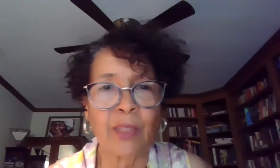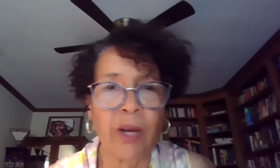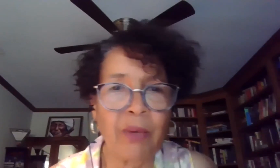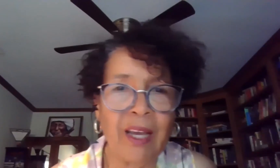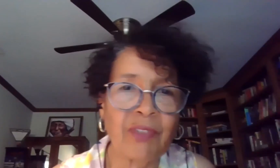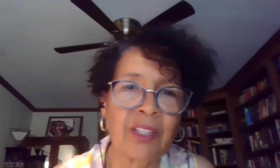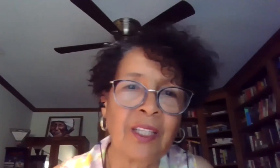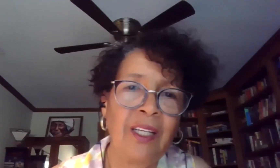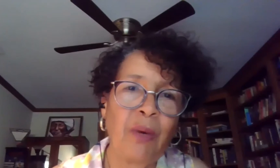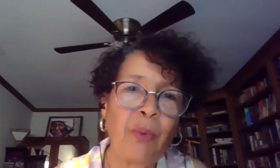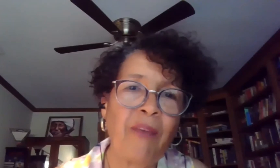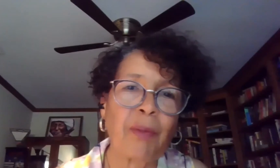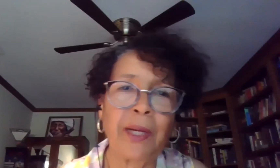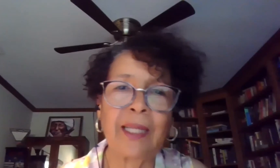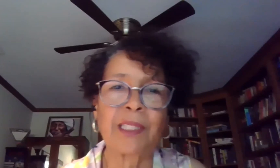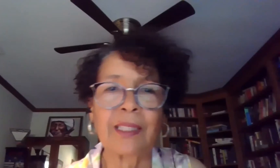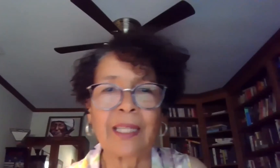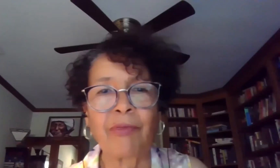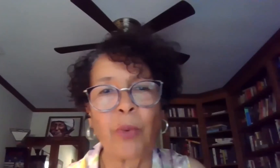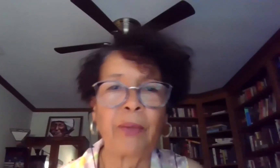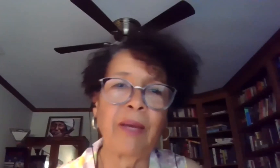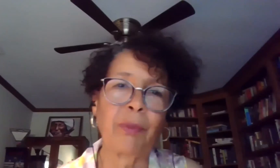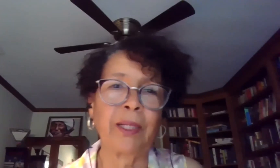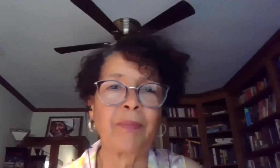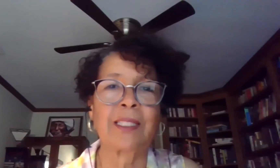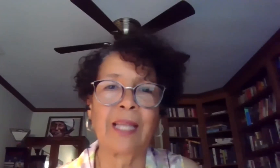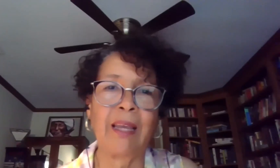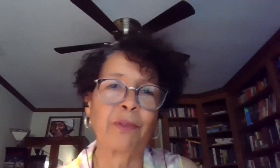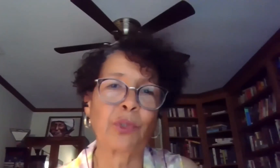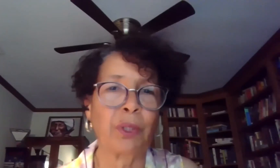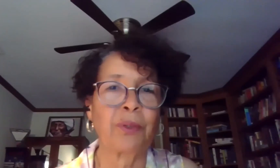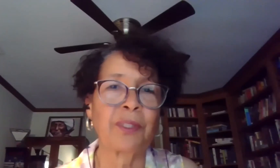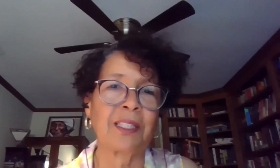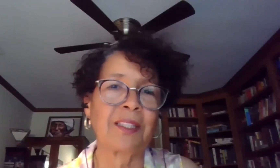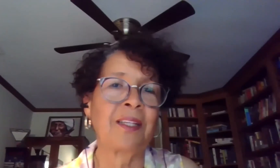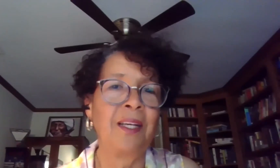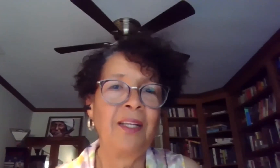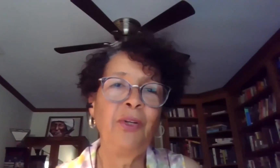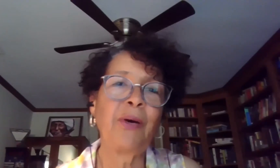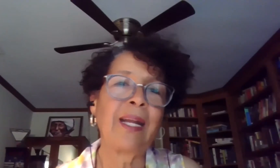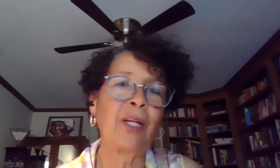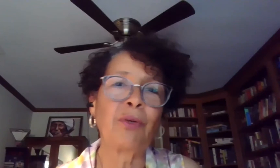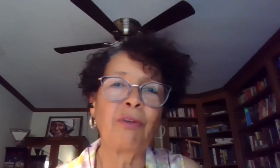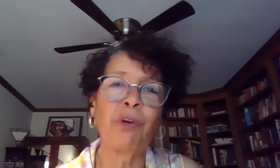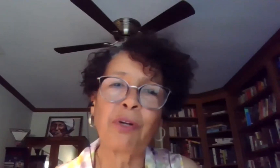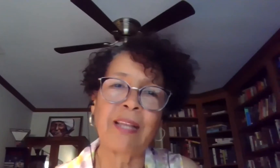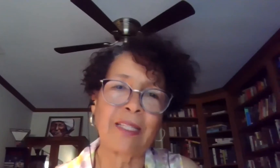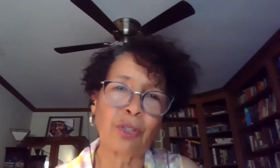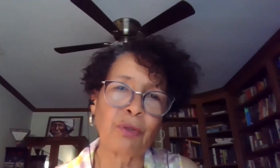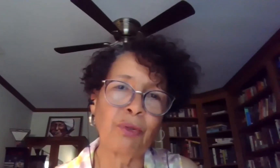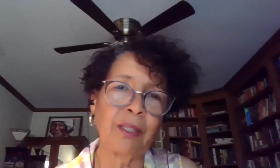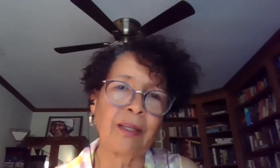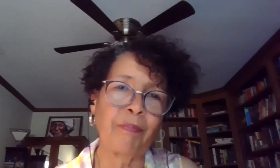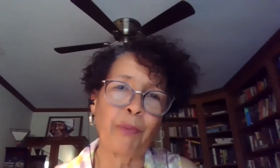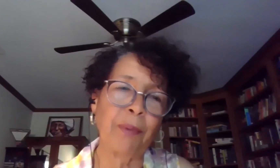past? Why do we have to, why do we have to bring up slavery? Why do we have to bring up the slave patrols and the, you know, and I know you've heard that